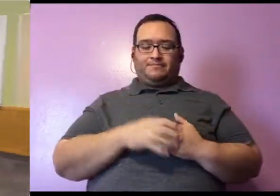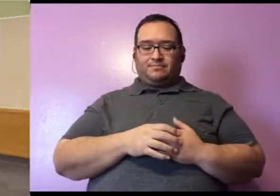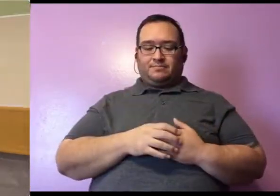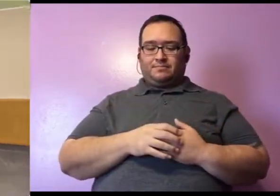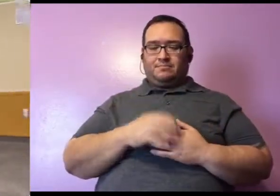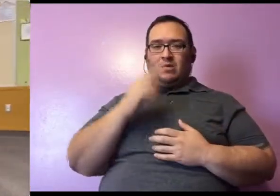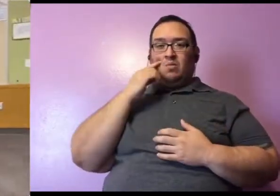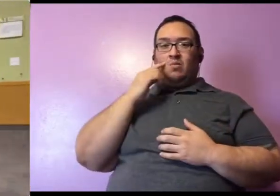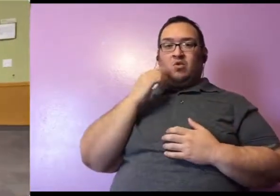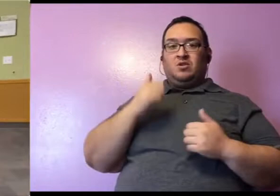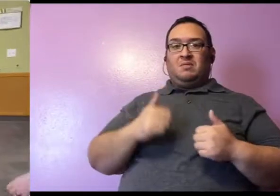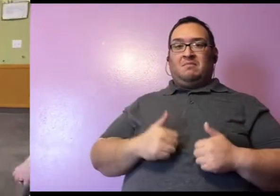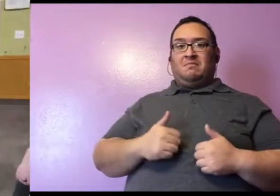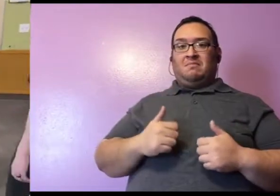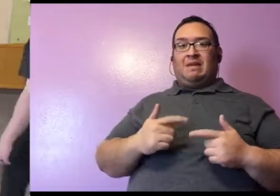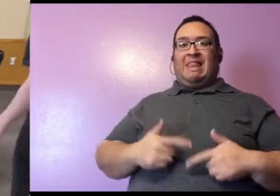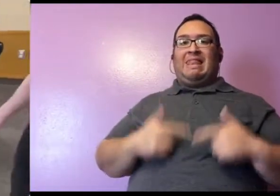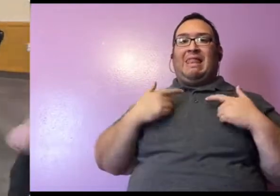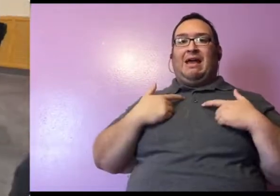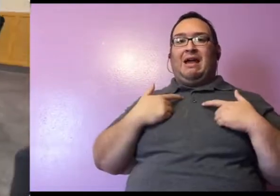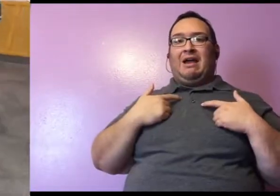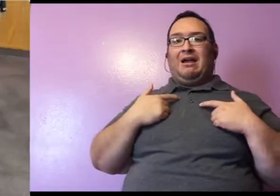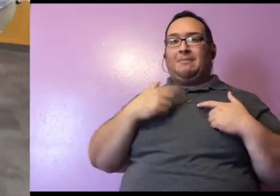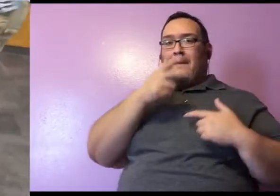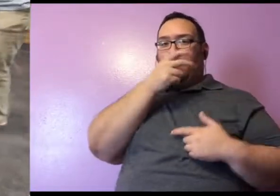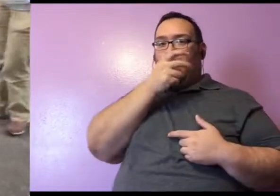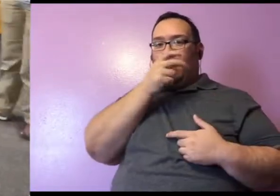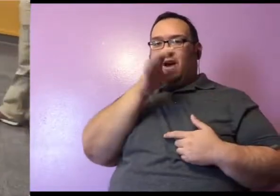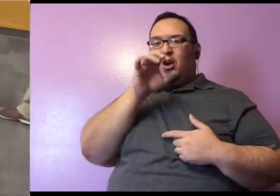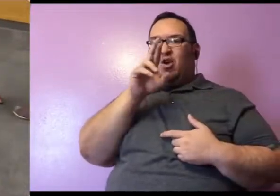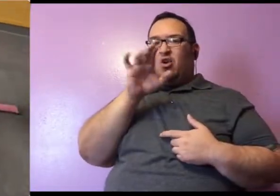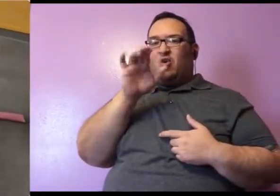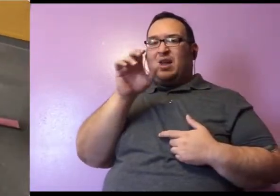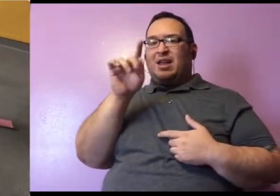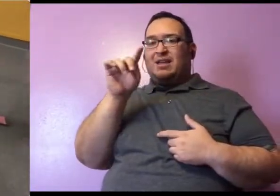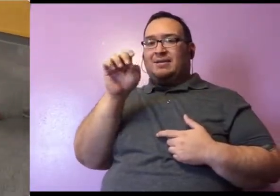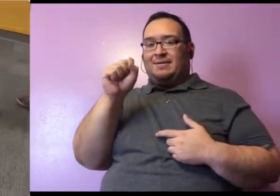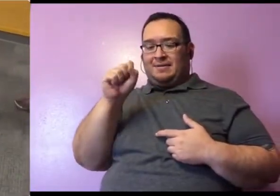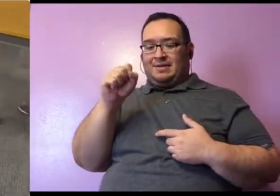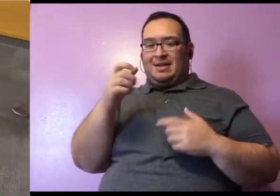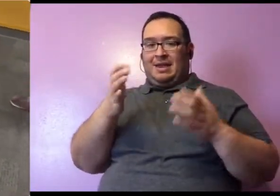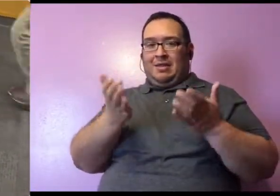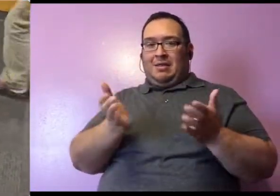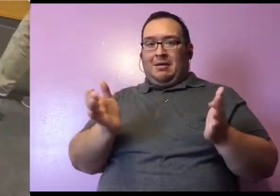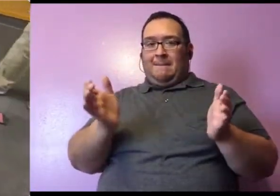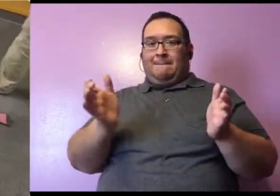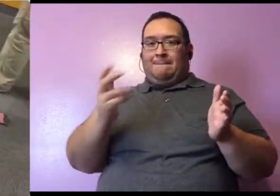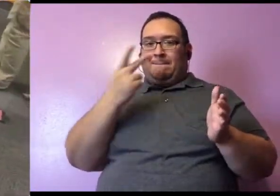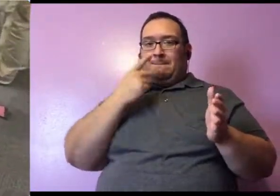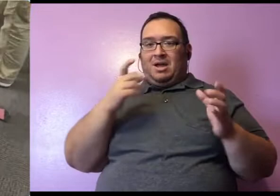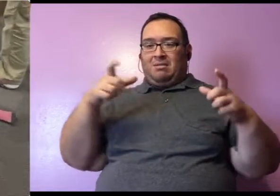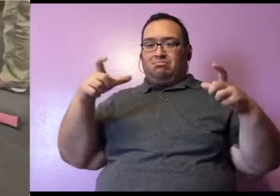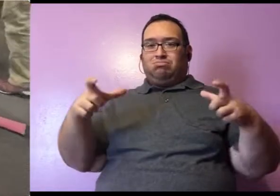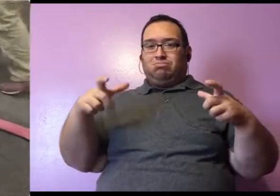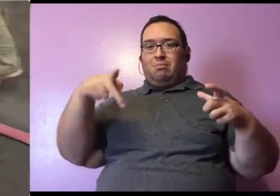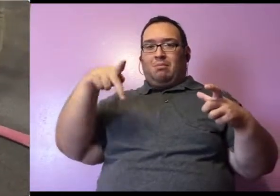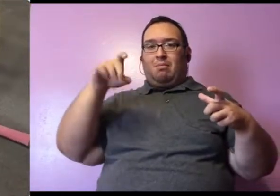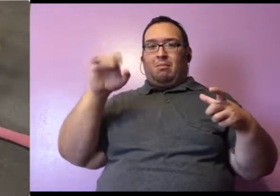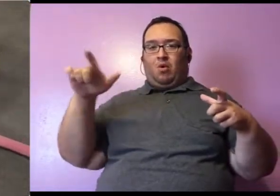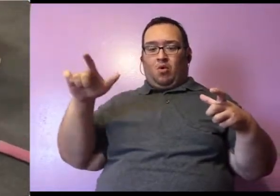We've put some live crickets over here into one of these pools and we'll see if she wants to come play. In general, Lucille